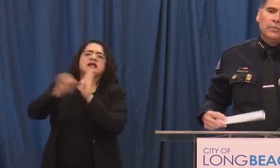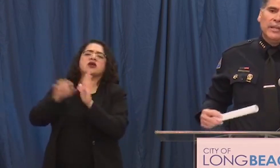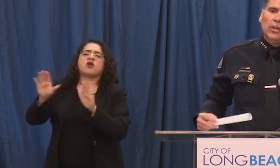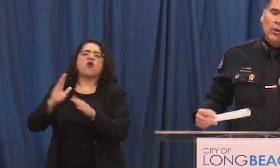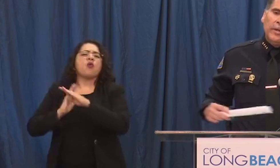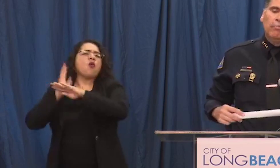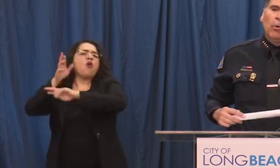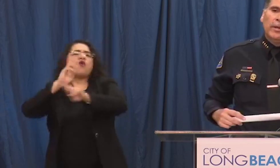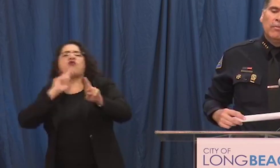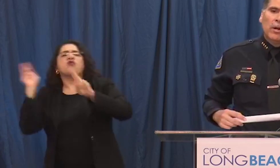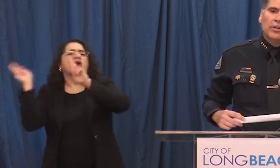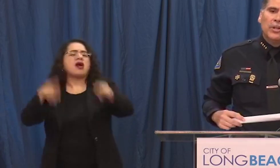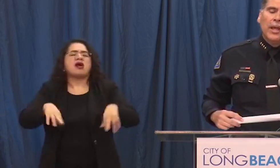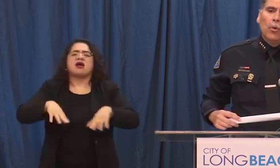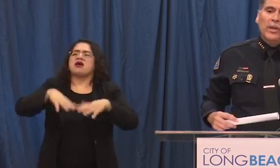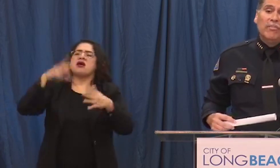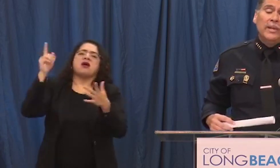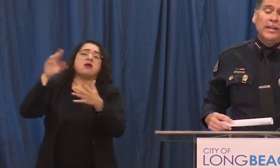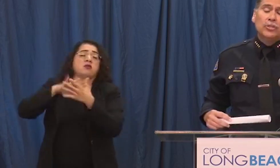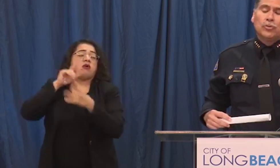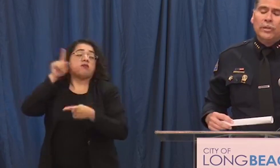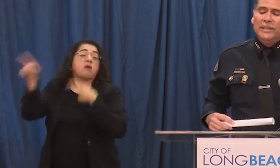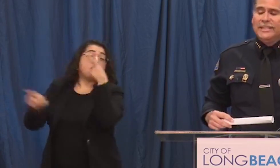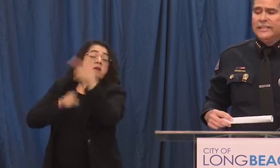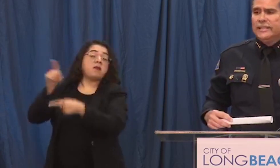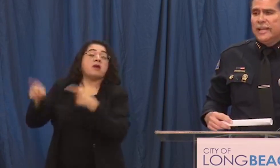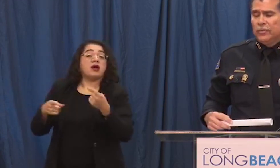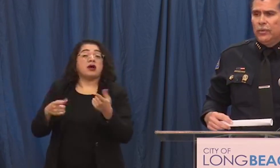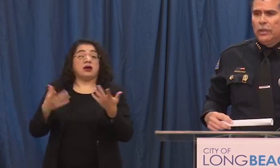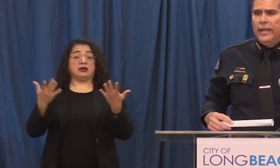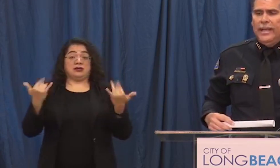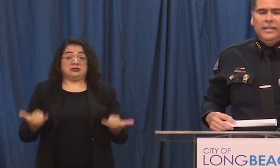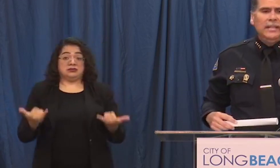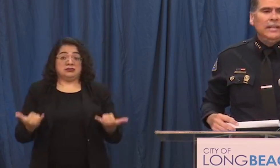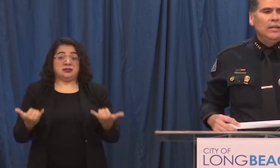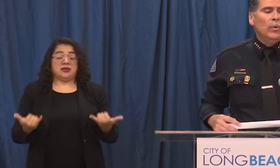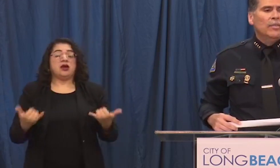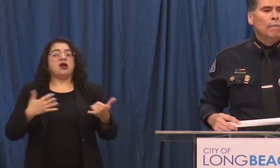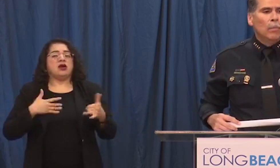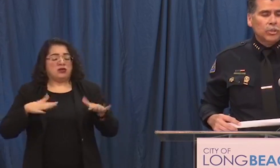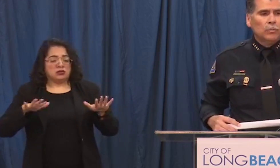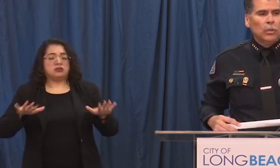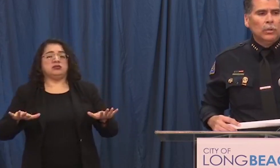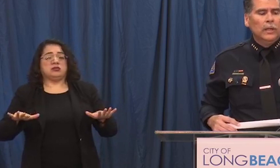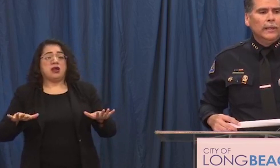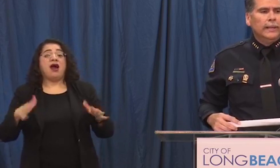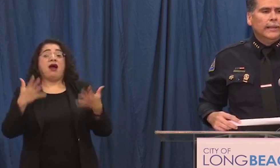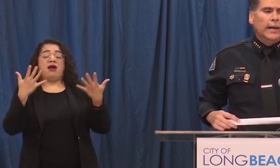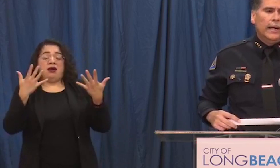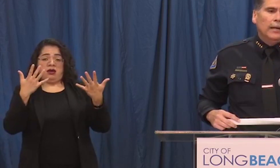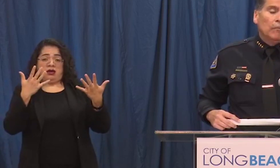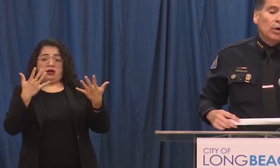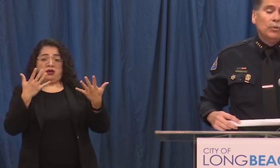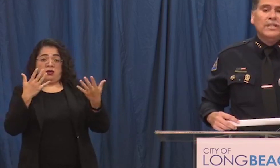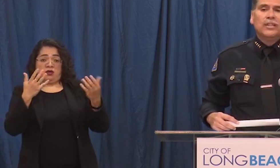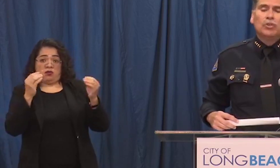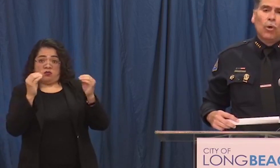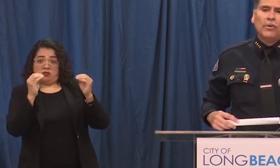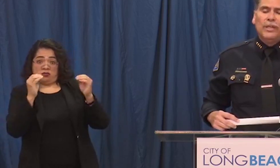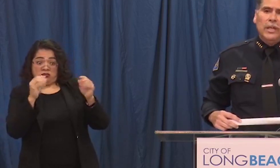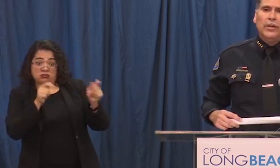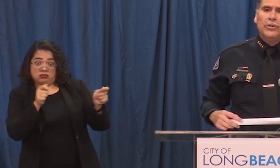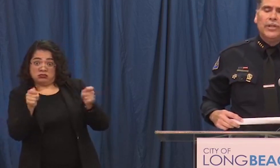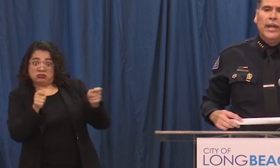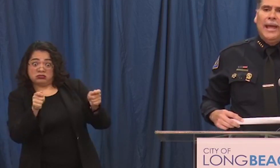country it's been a learning point of ours we have been extremely successful in dealing with multiple uh protests